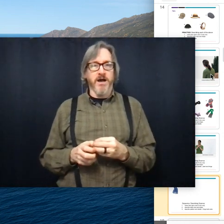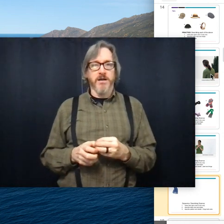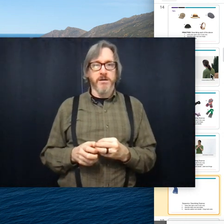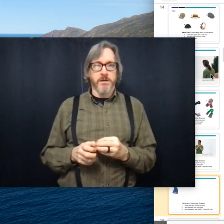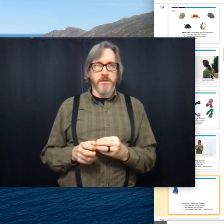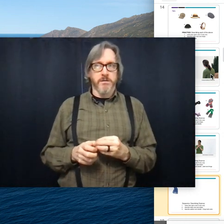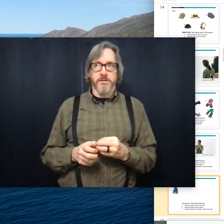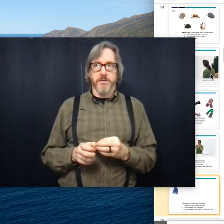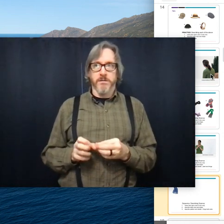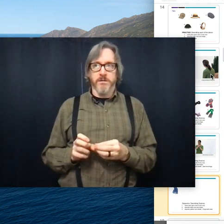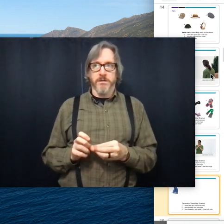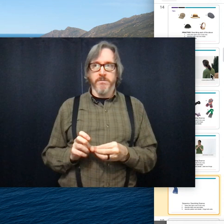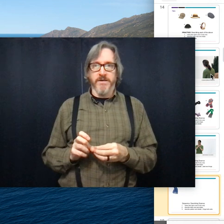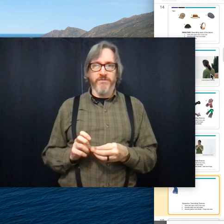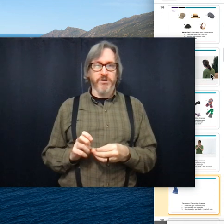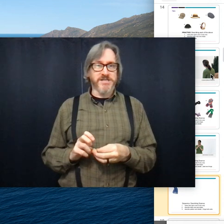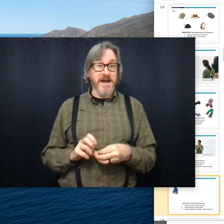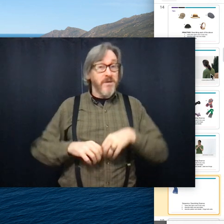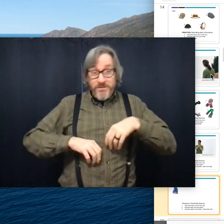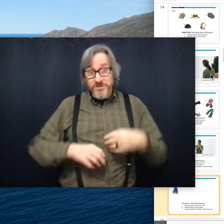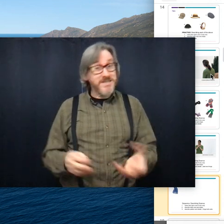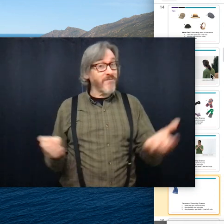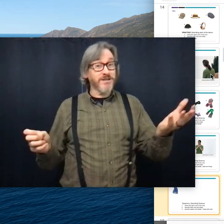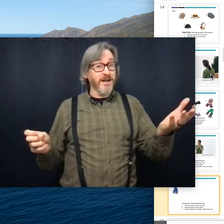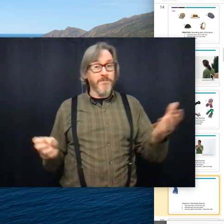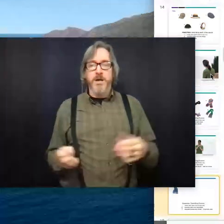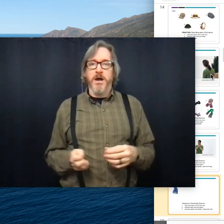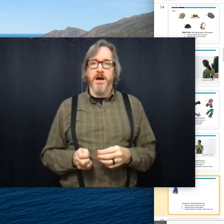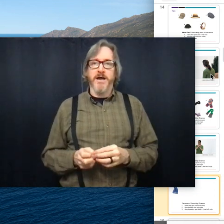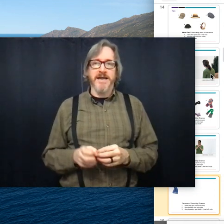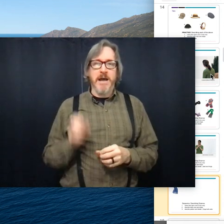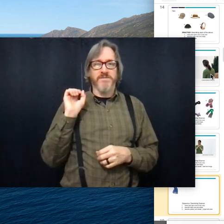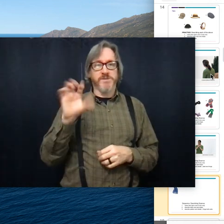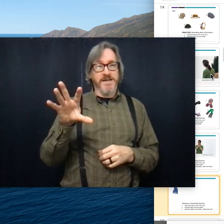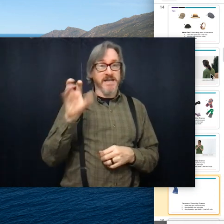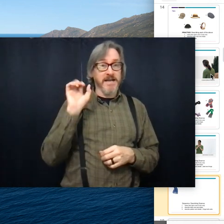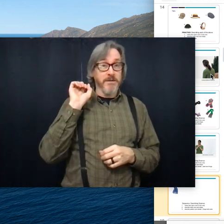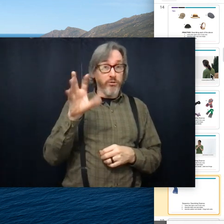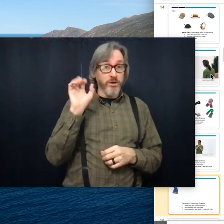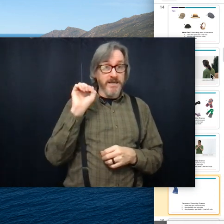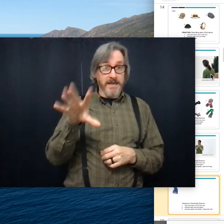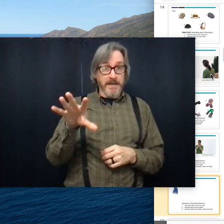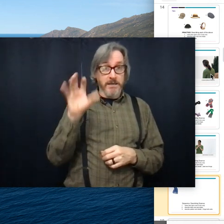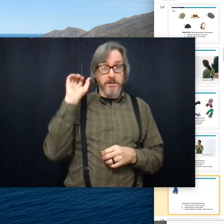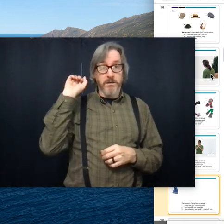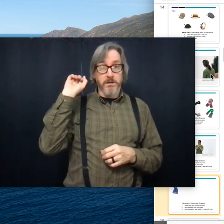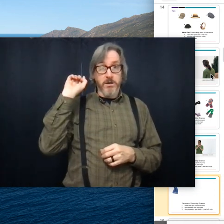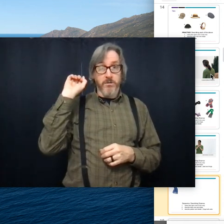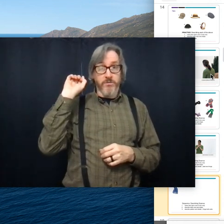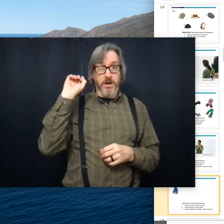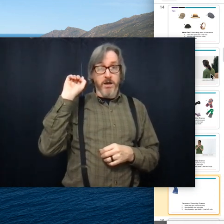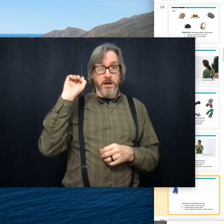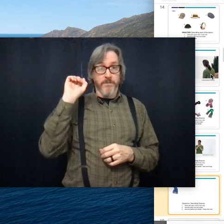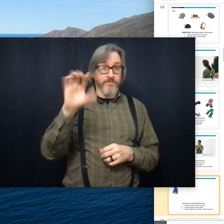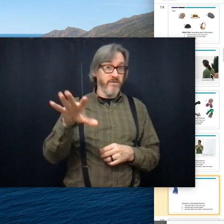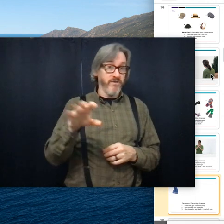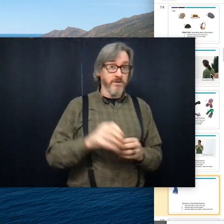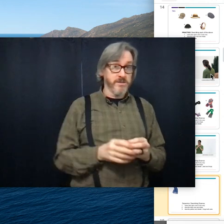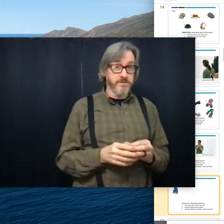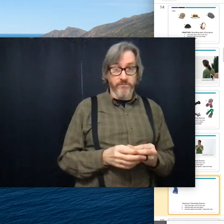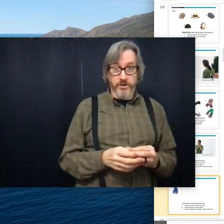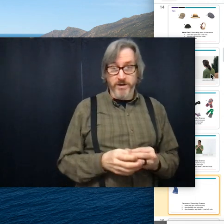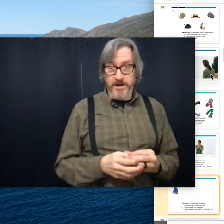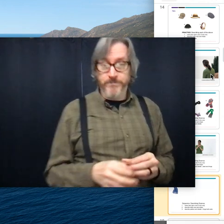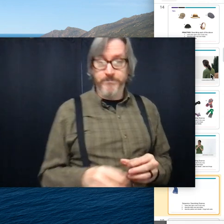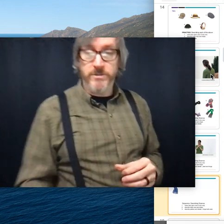If, uh, if there's time, there's never time. Uh, I now have a space that I can put in the, um, the